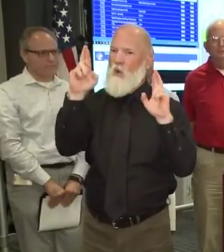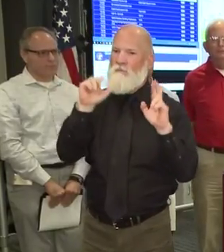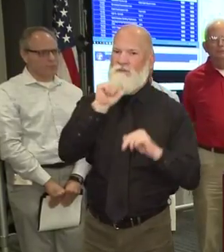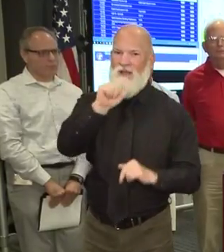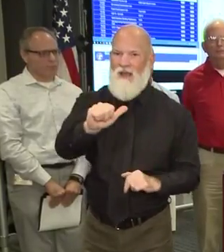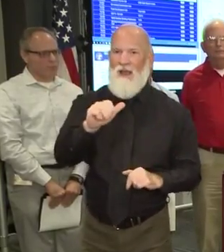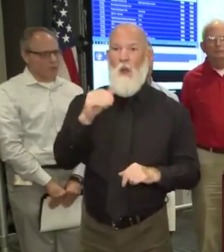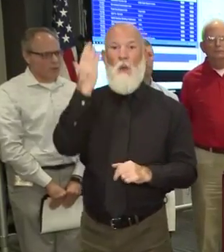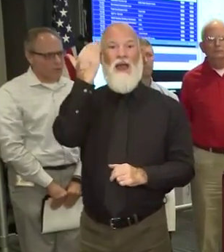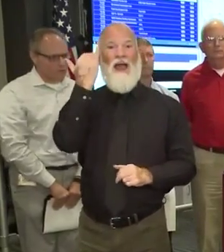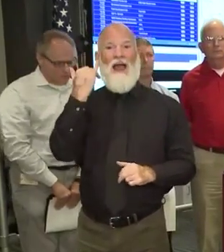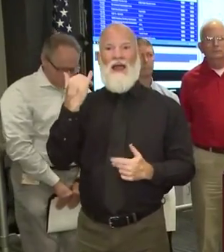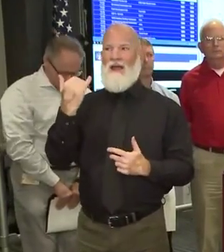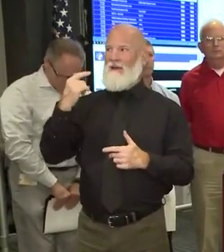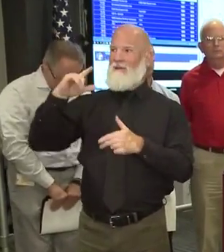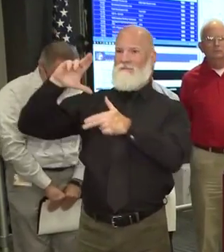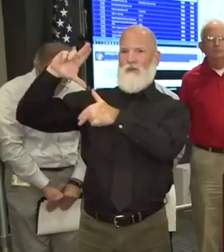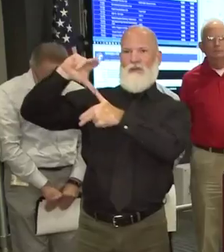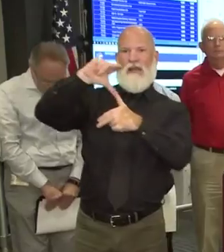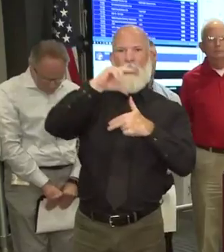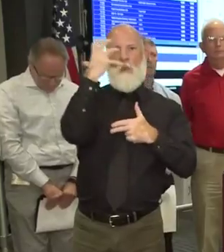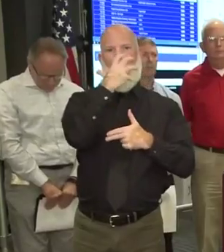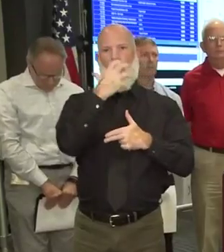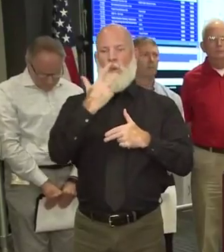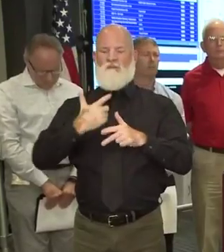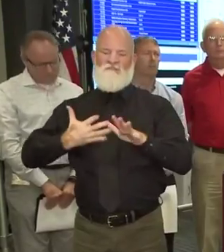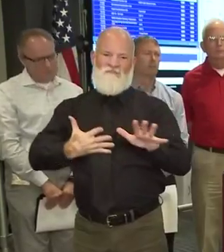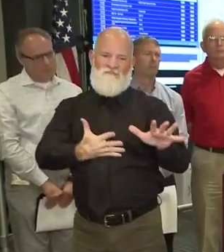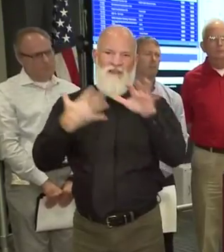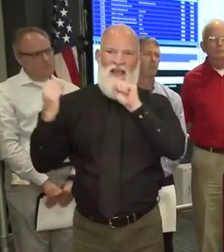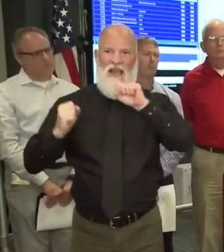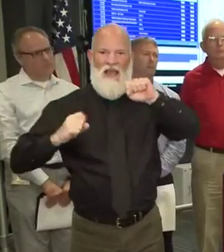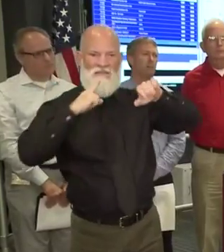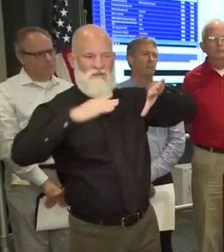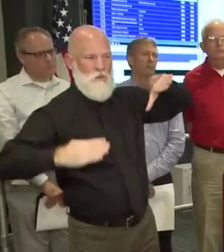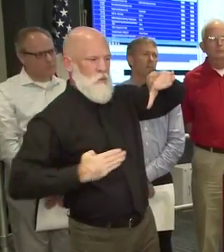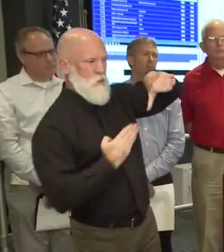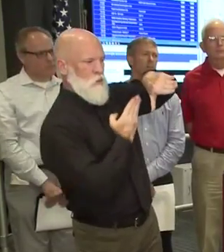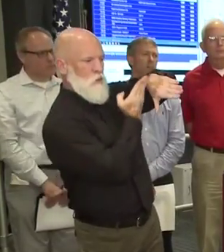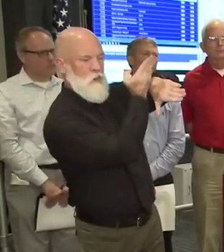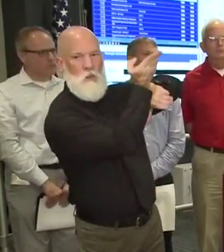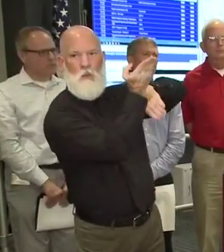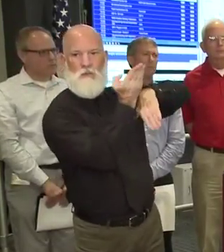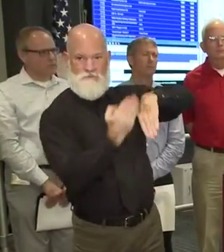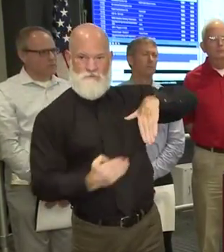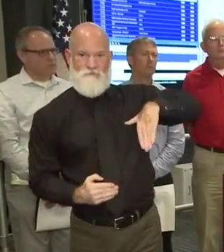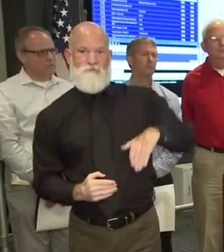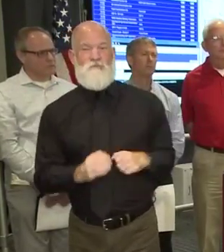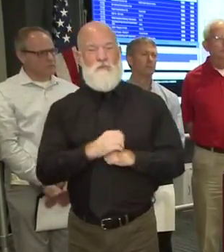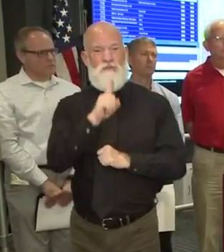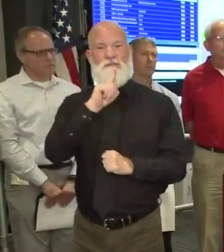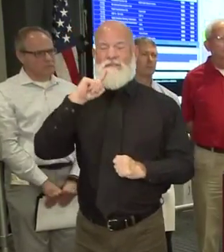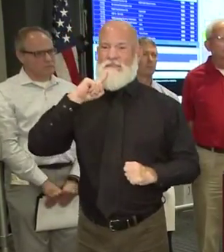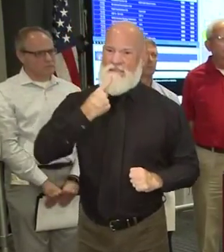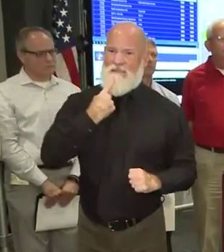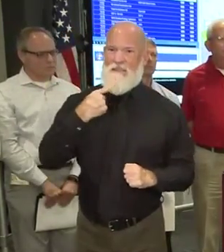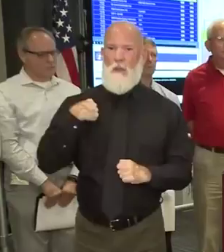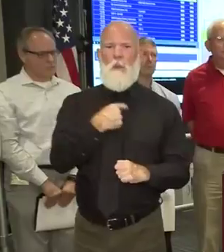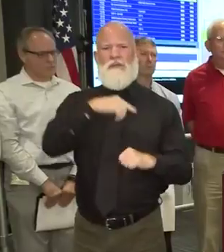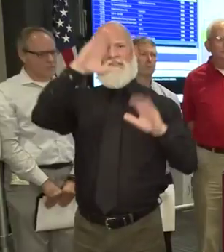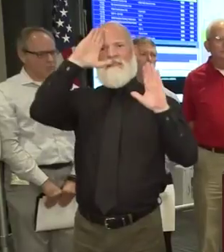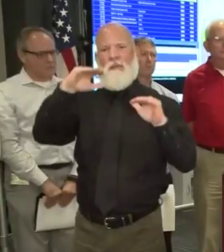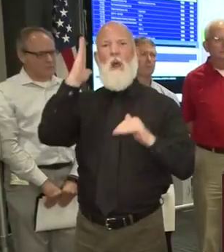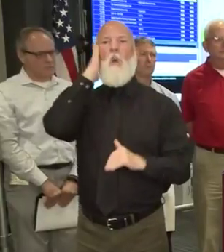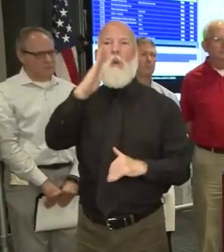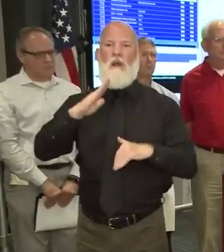it is intense, while it is over an area, we're hopeful that it will not remain there for any extended period of time. But